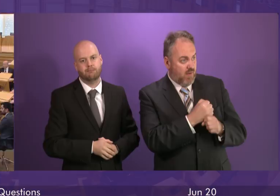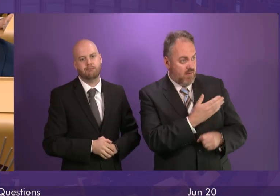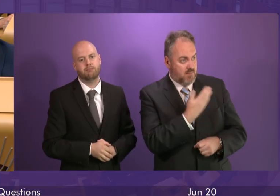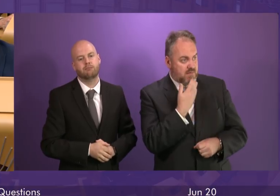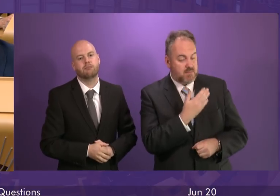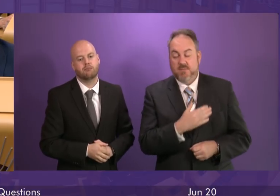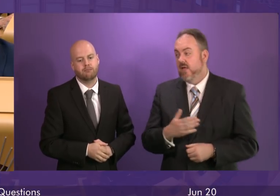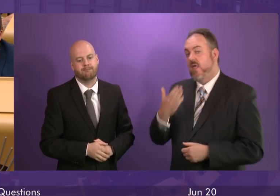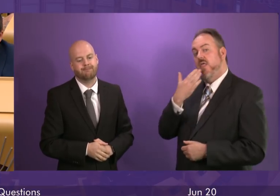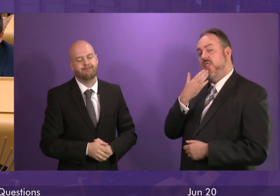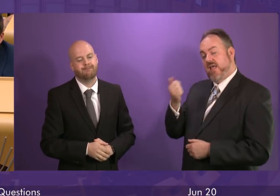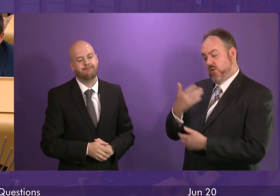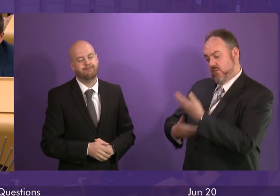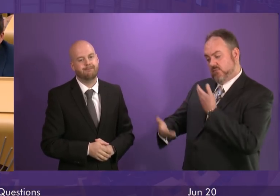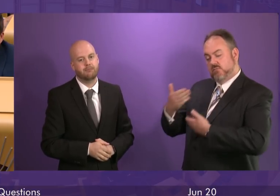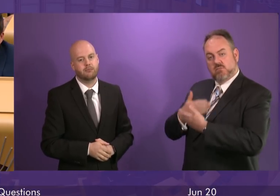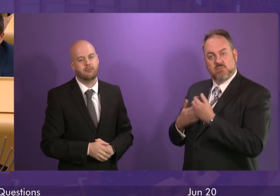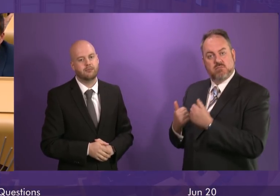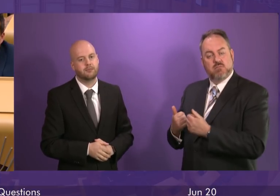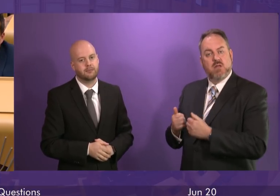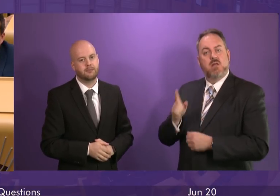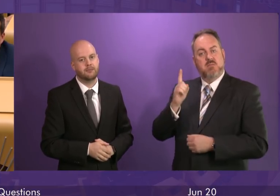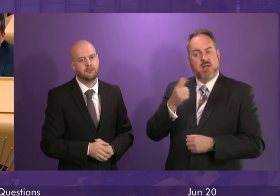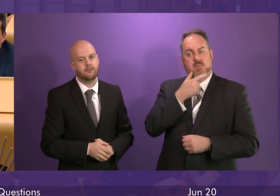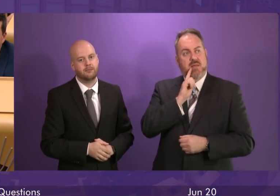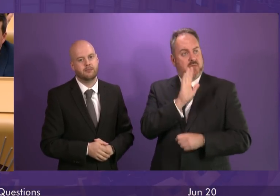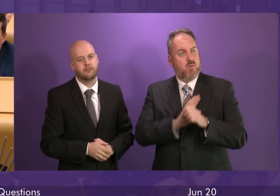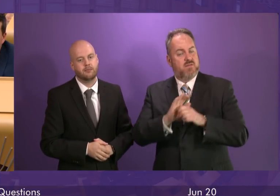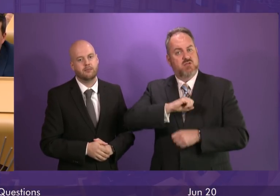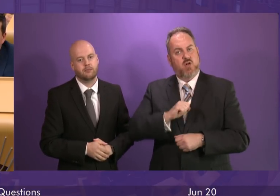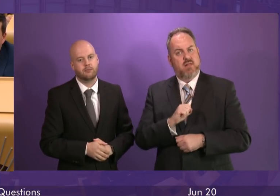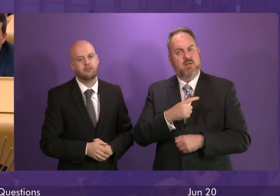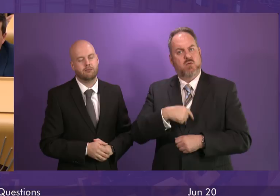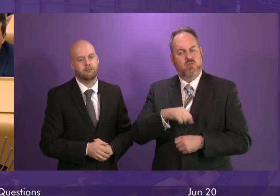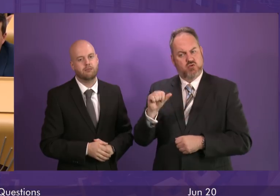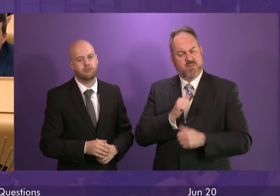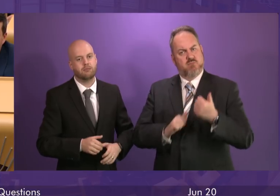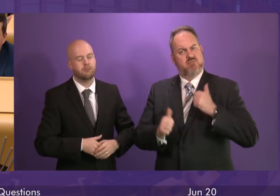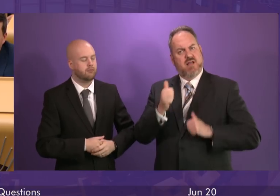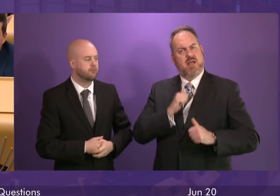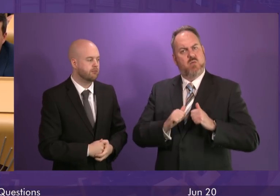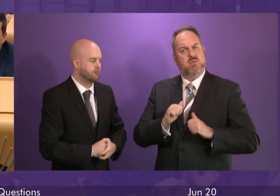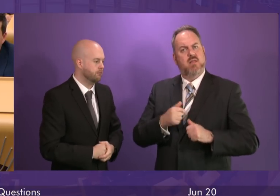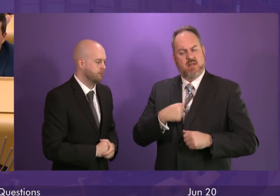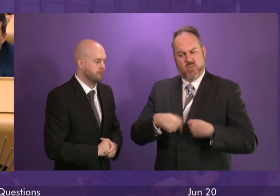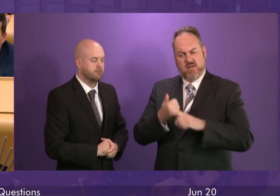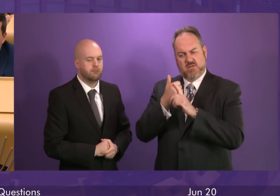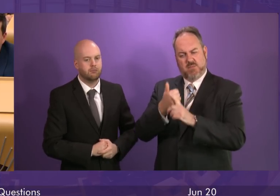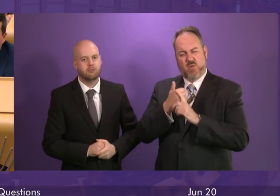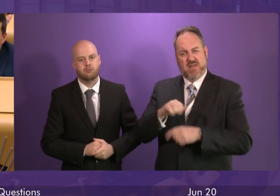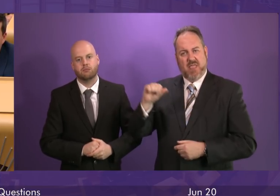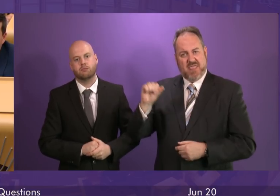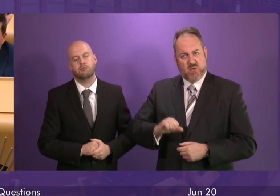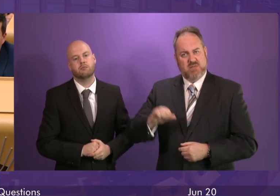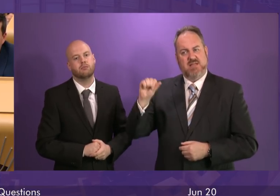Thank the First Minister for that answer. People in Scotland should feel proud that we've lived up to our global responsibility to find homes for thousands